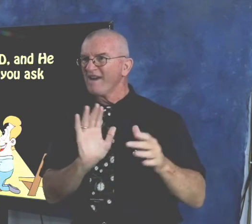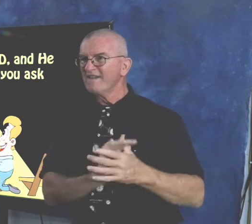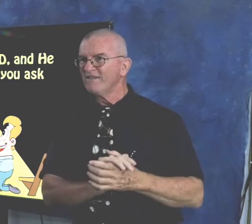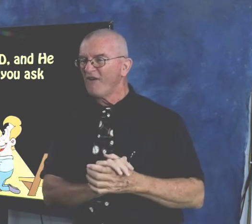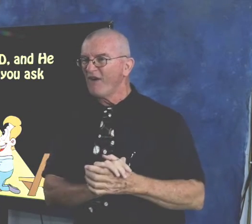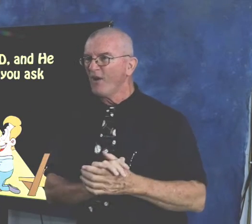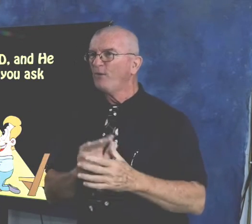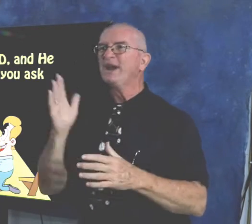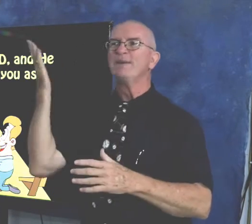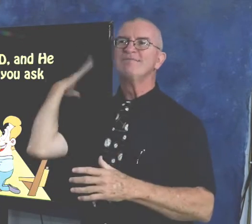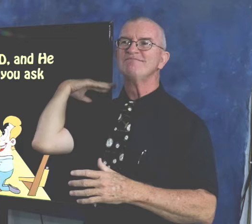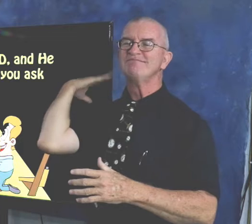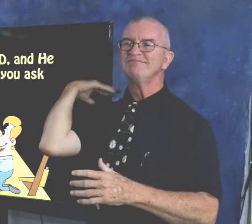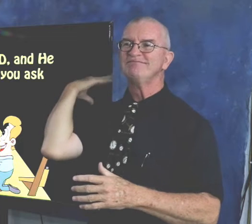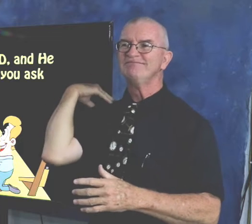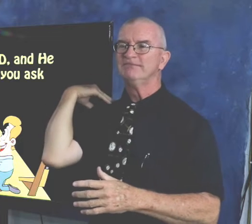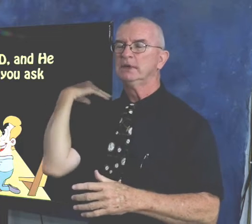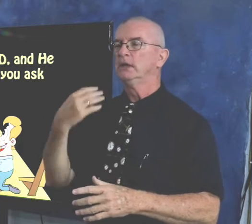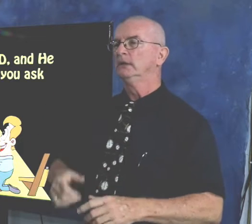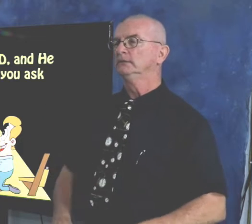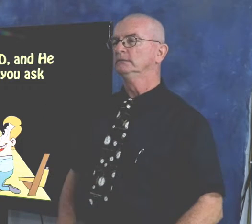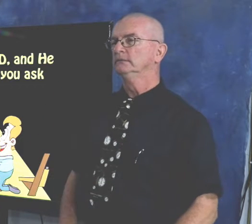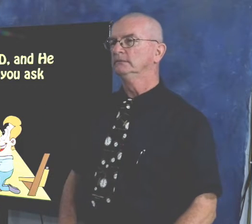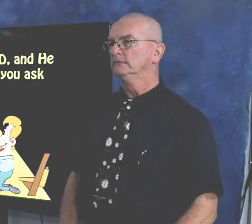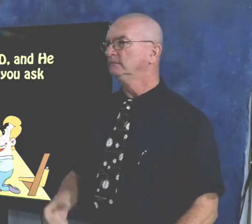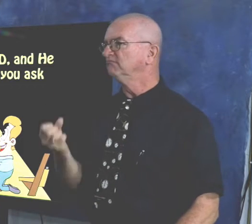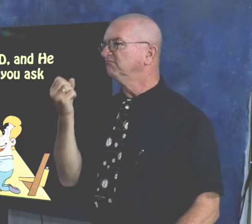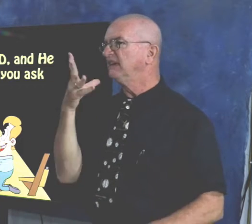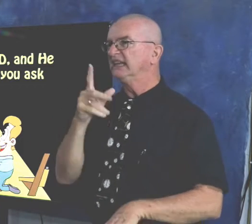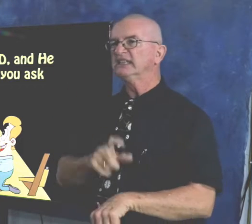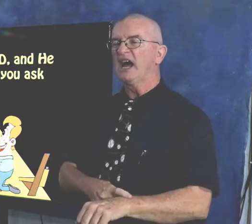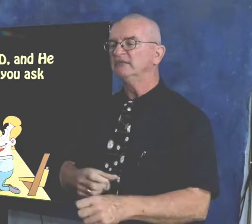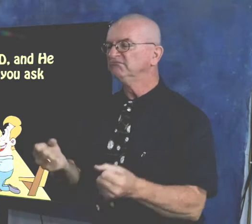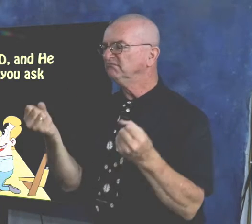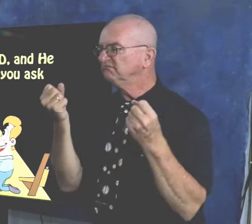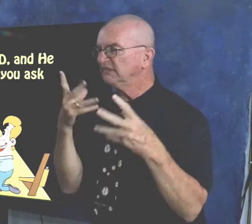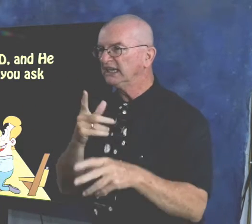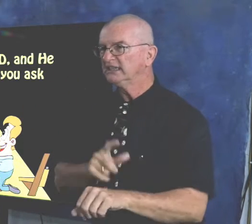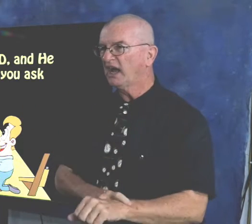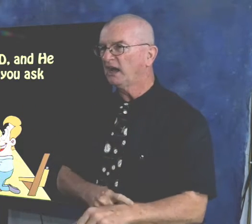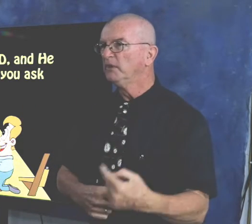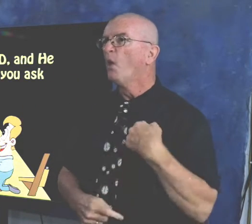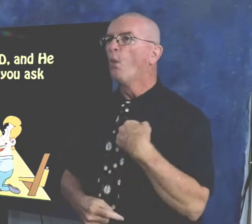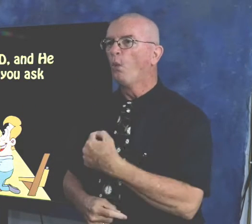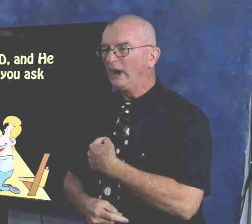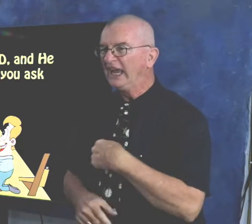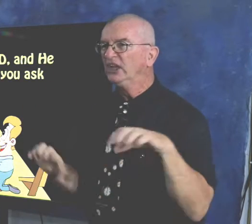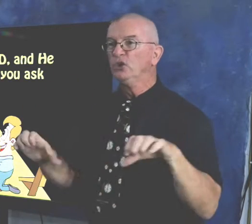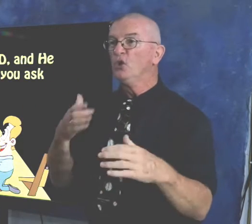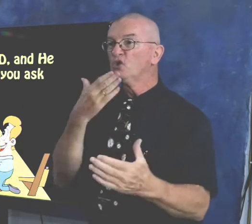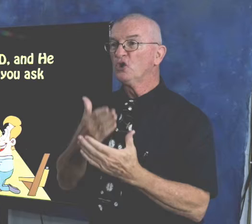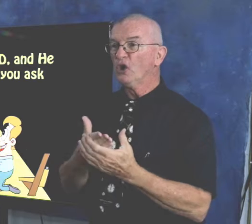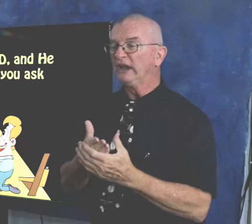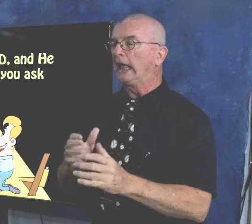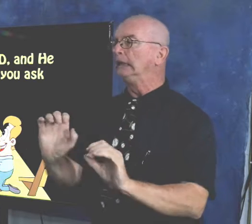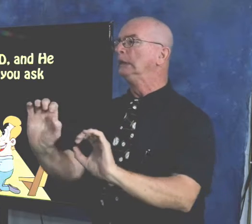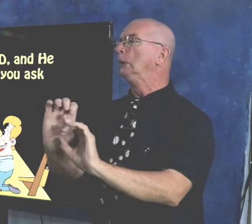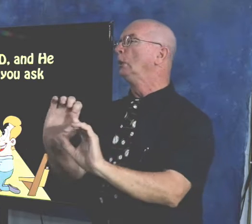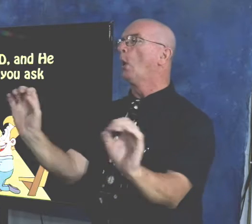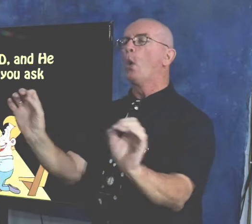job, wonderful person. And they pat us on the back. But many times, too many times, when we do